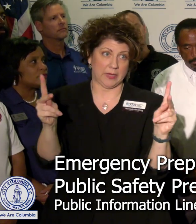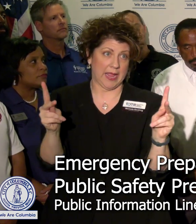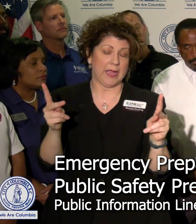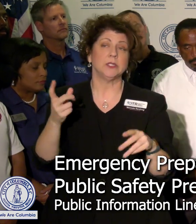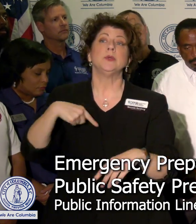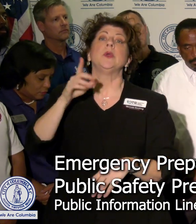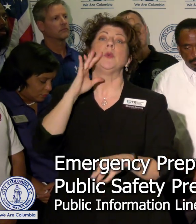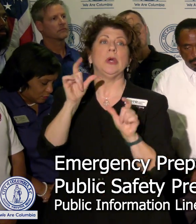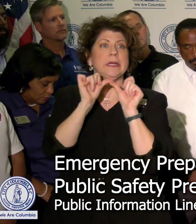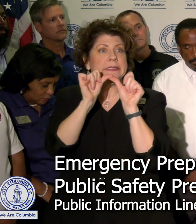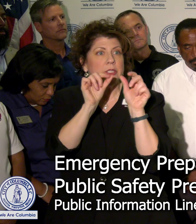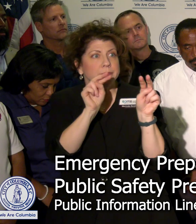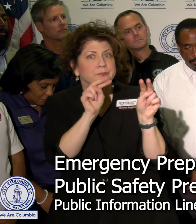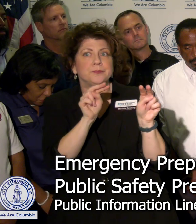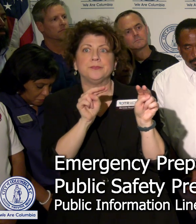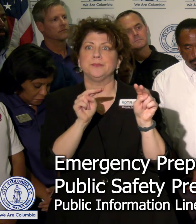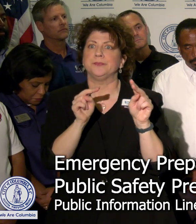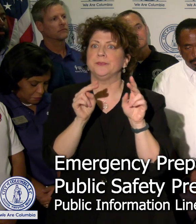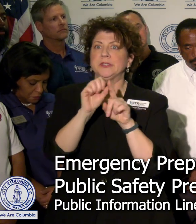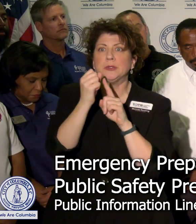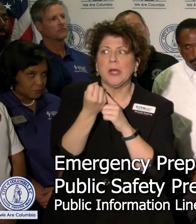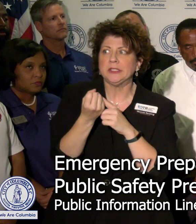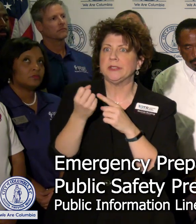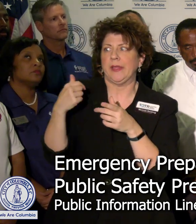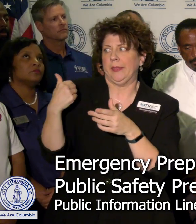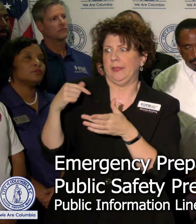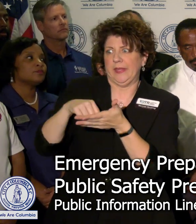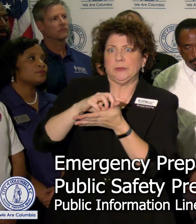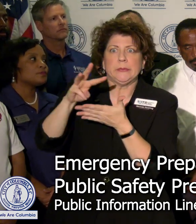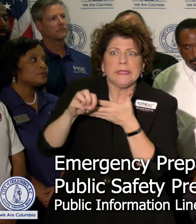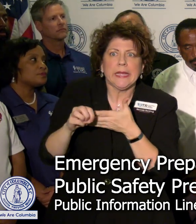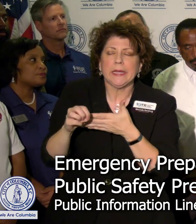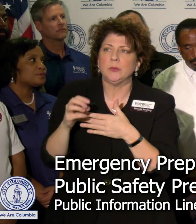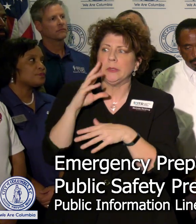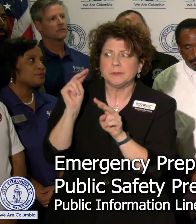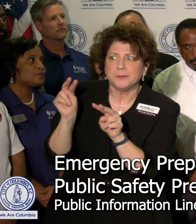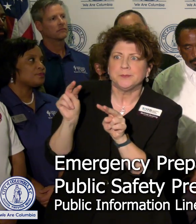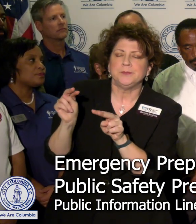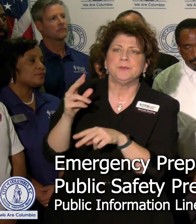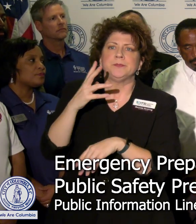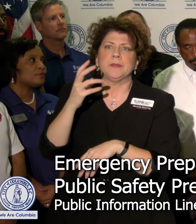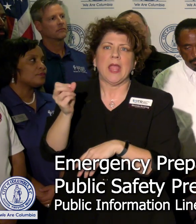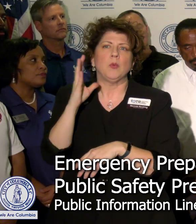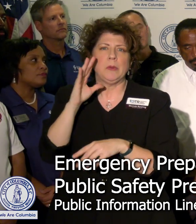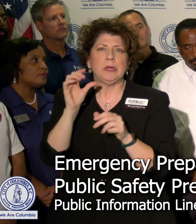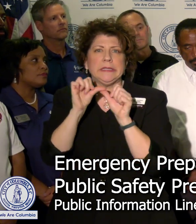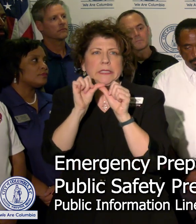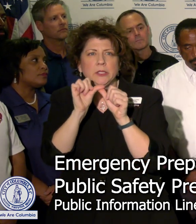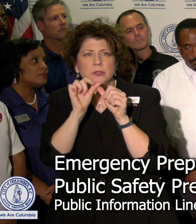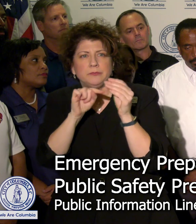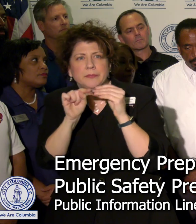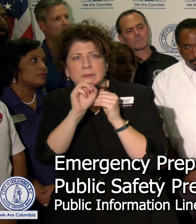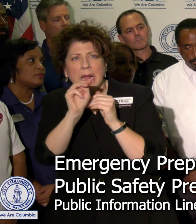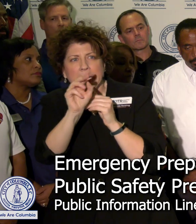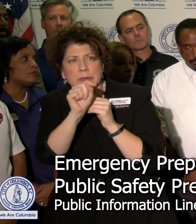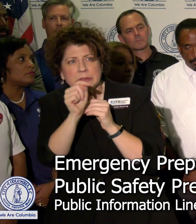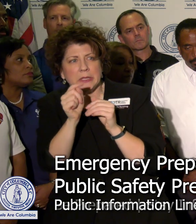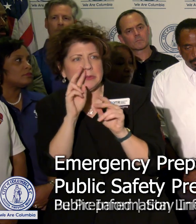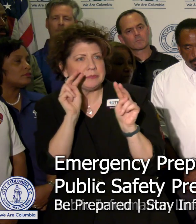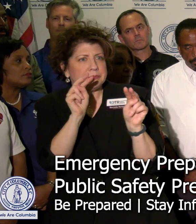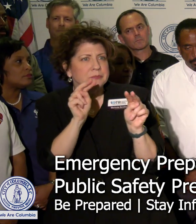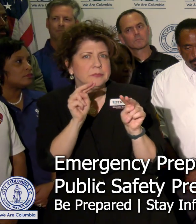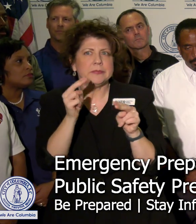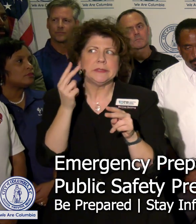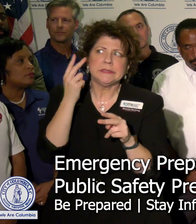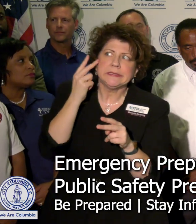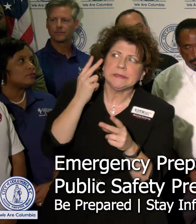continue to monitor the situation through the weekend and through the first of next week to see what we hear either from the